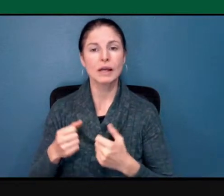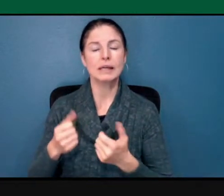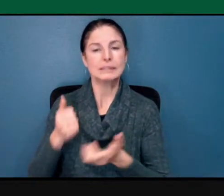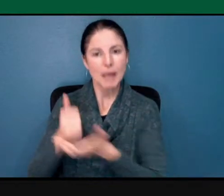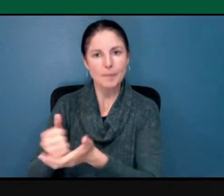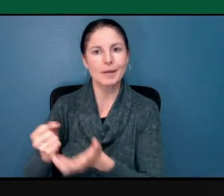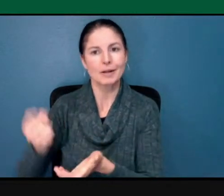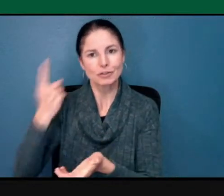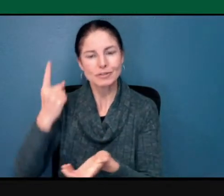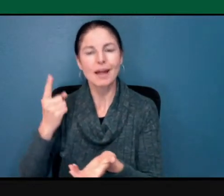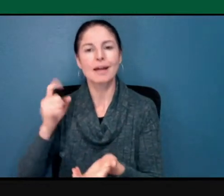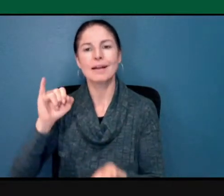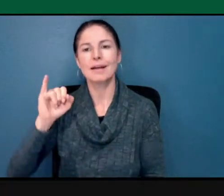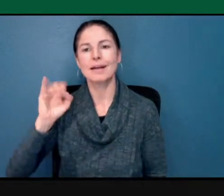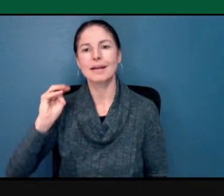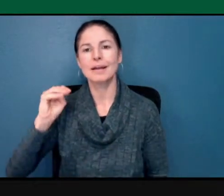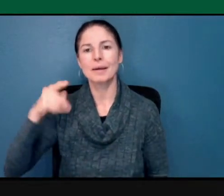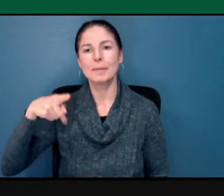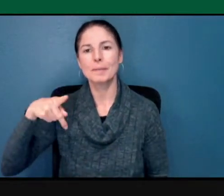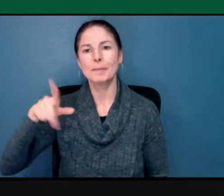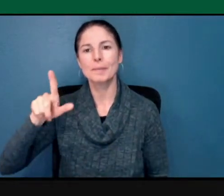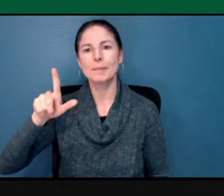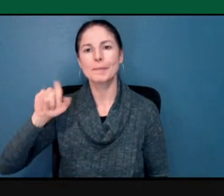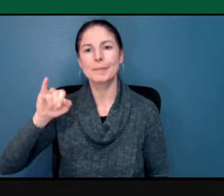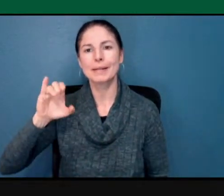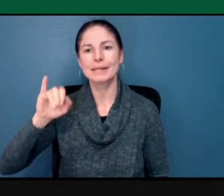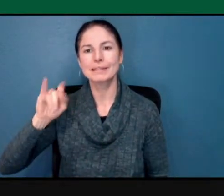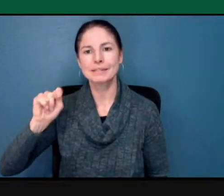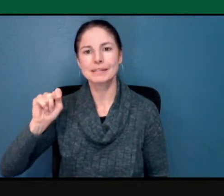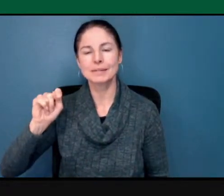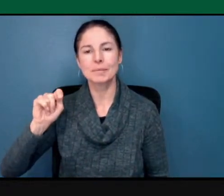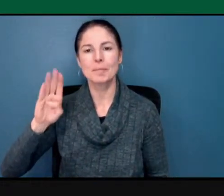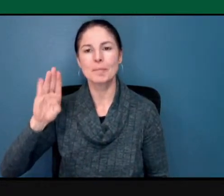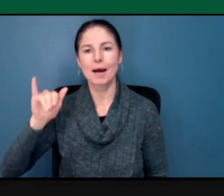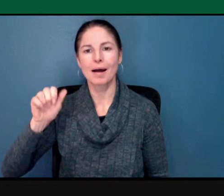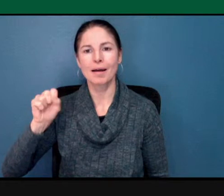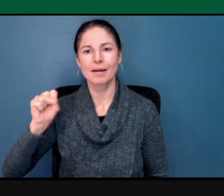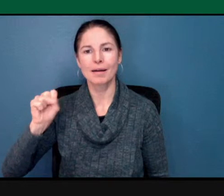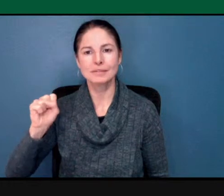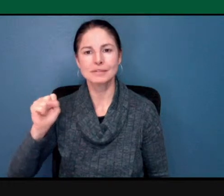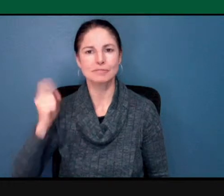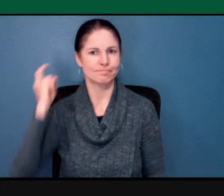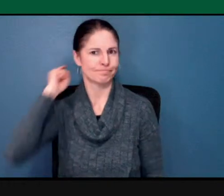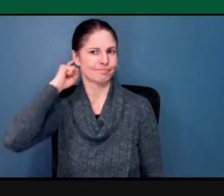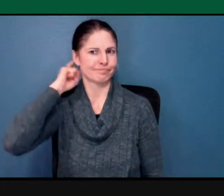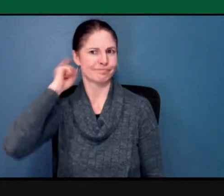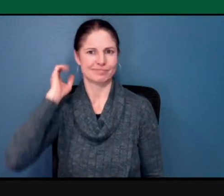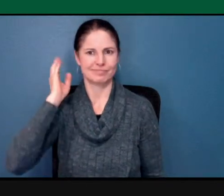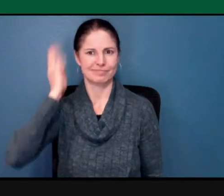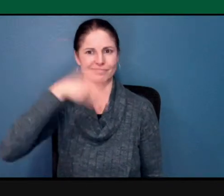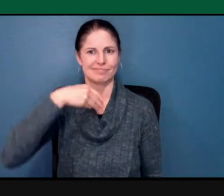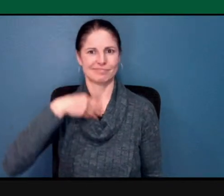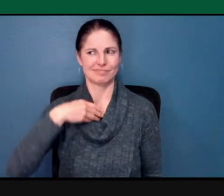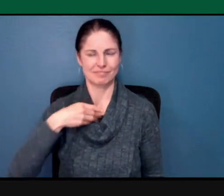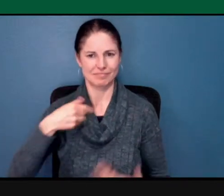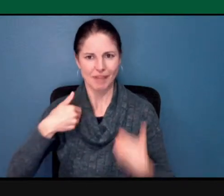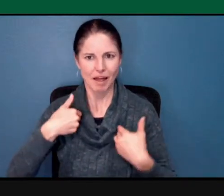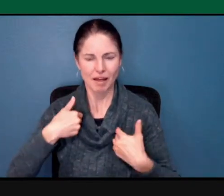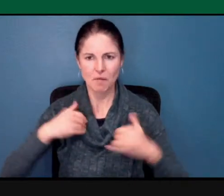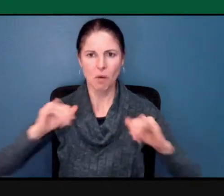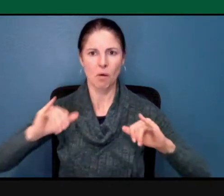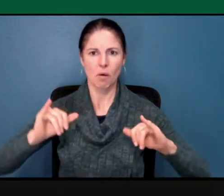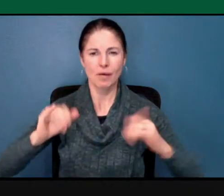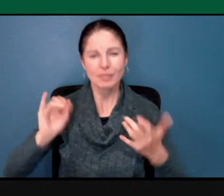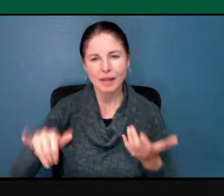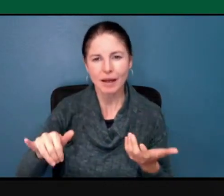Our unconscious biases are driving everything we do, including me, in terms of how I,